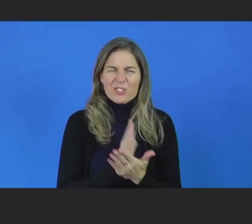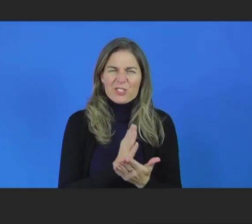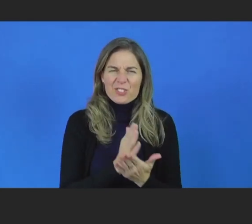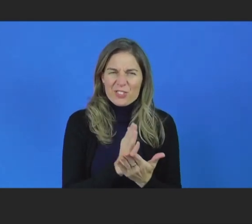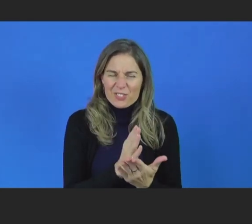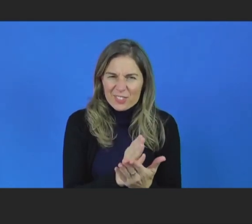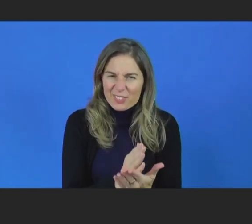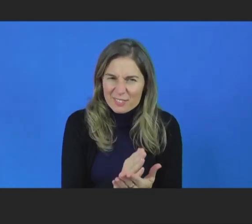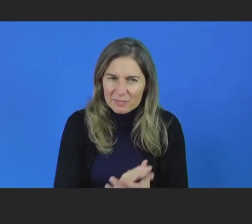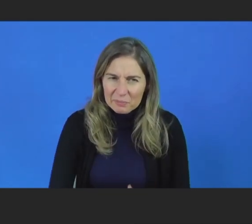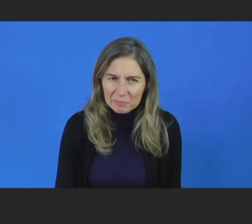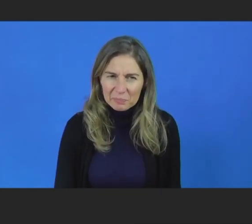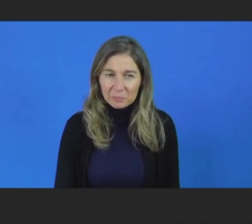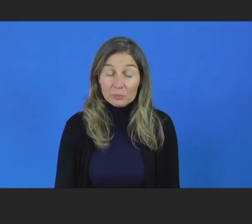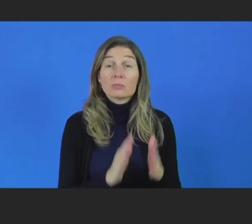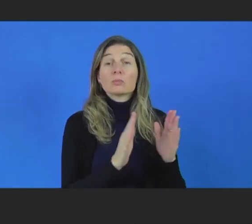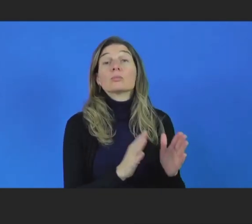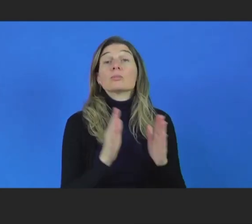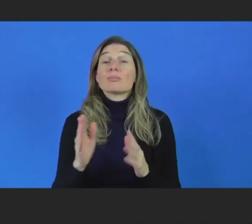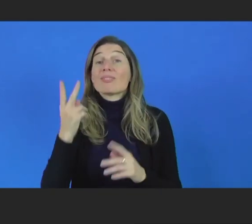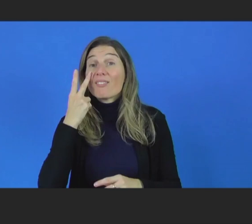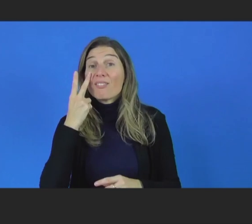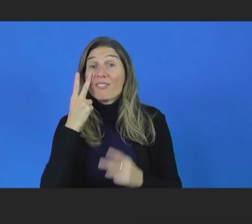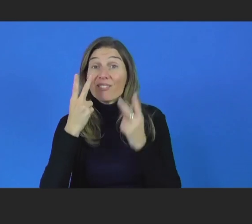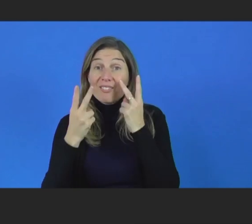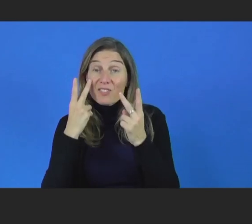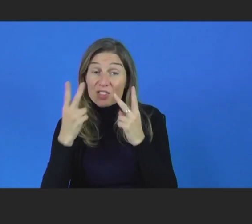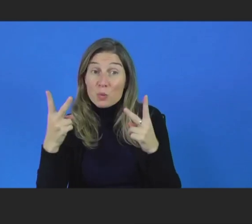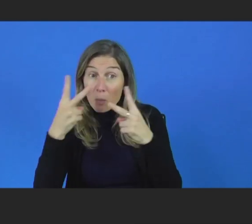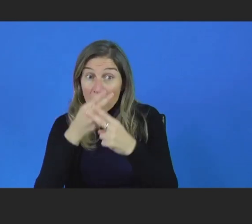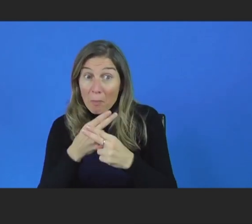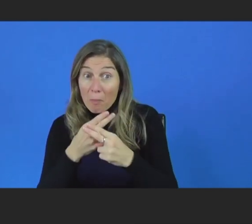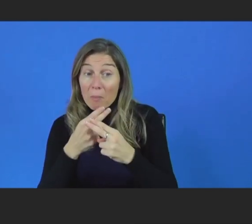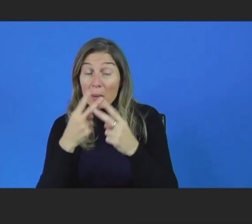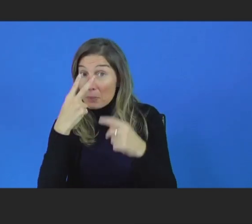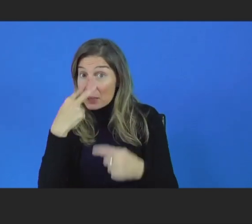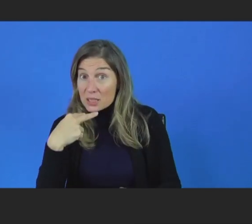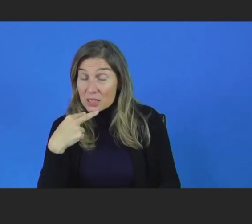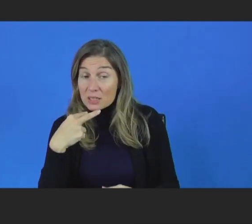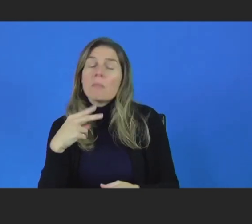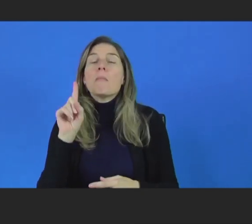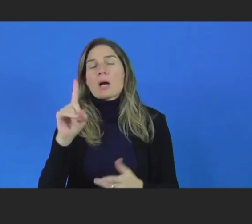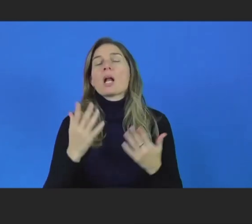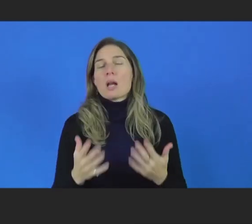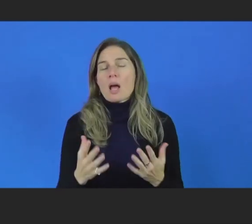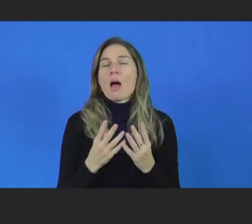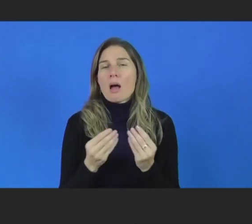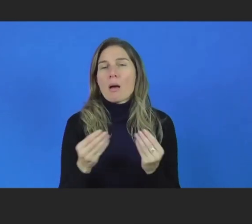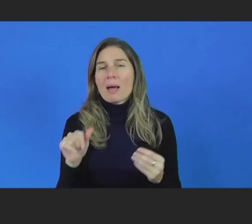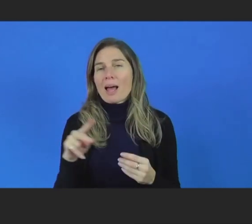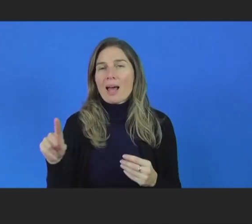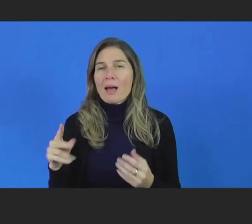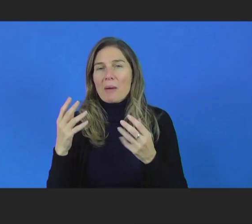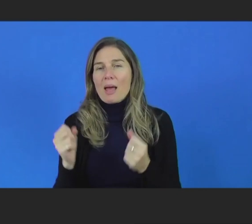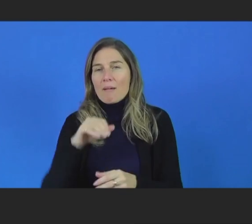also issues of visual impairment. And although a lot of the applications now have ability